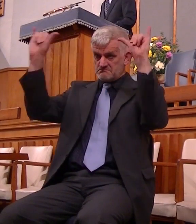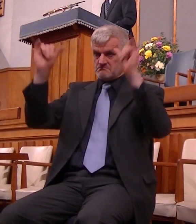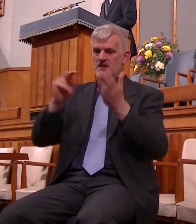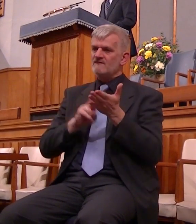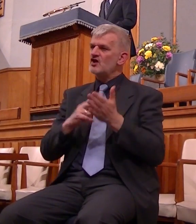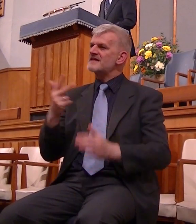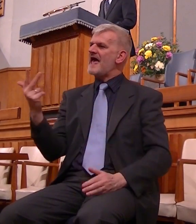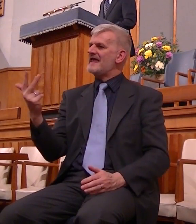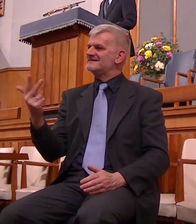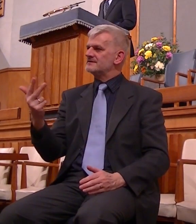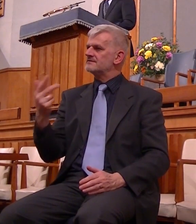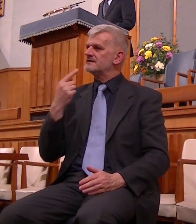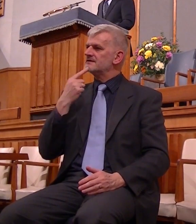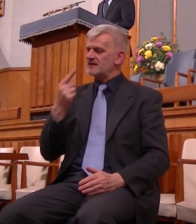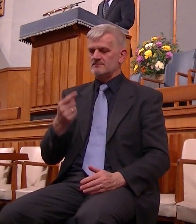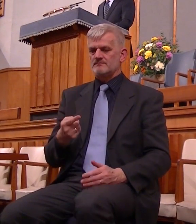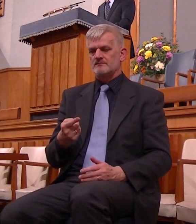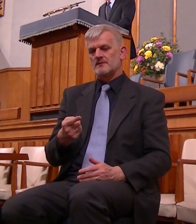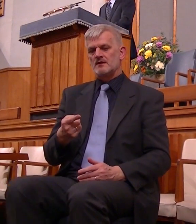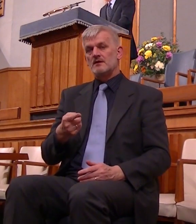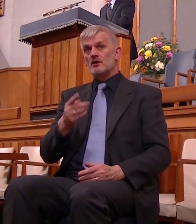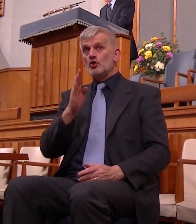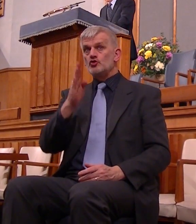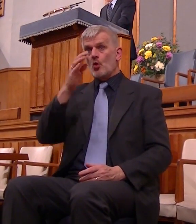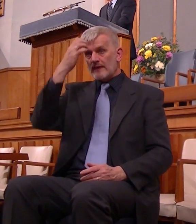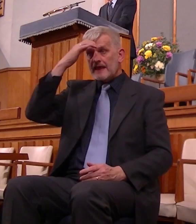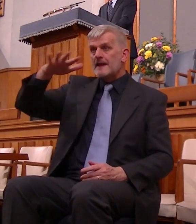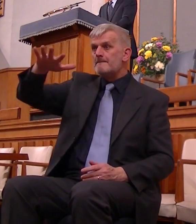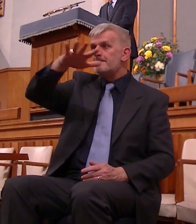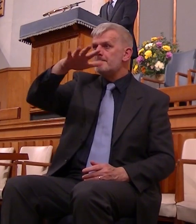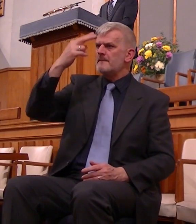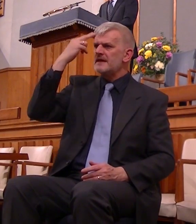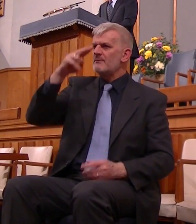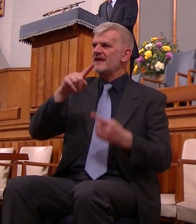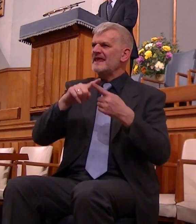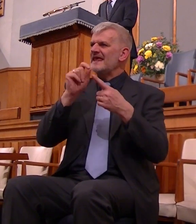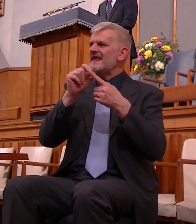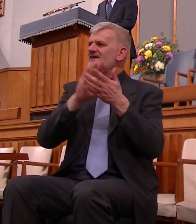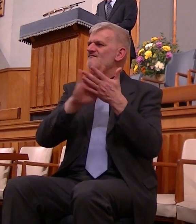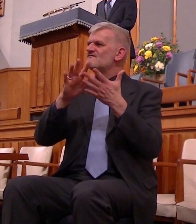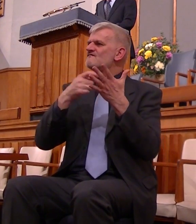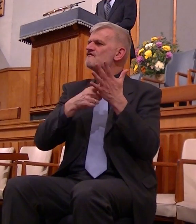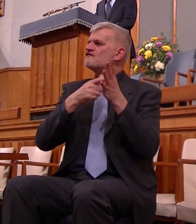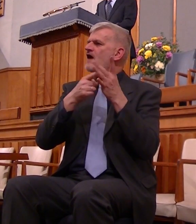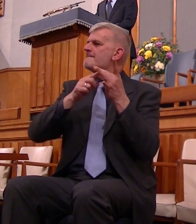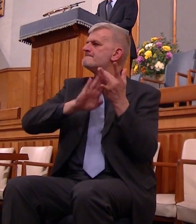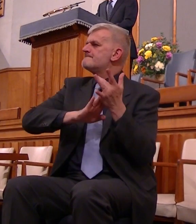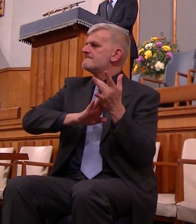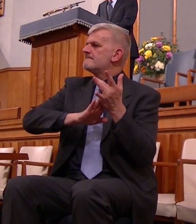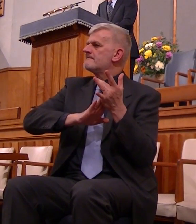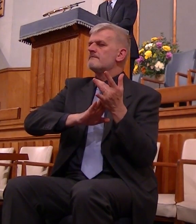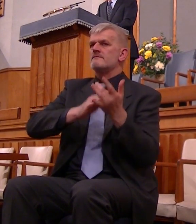heard Ephraim that's the northern tribes lost Israel bemoaning himself thus